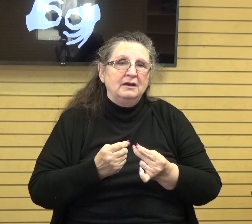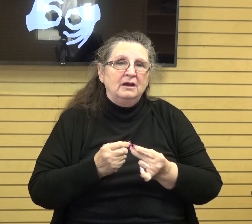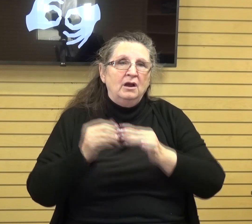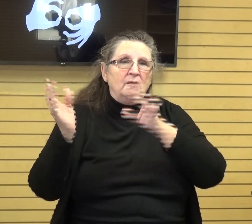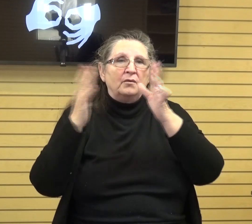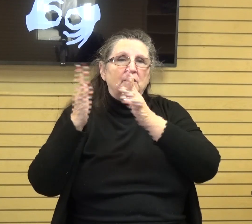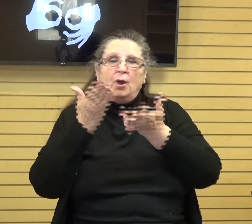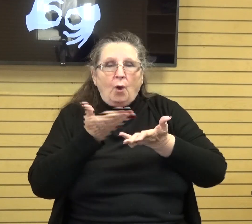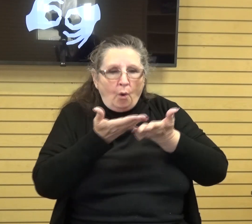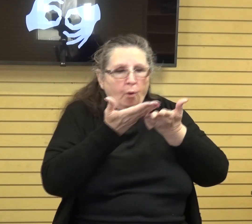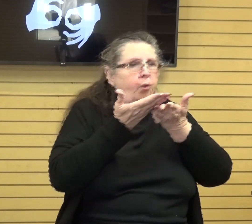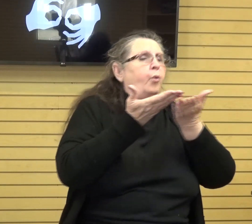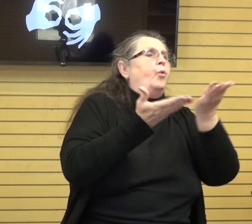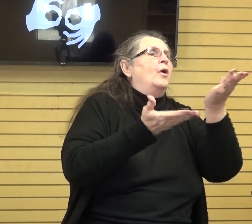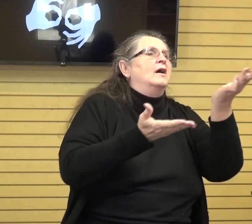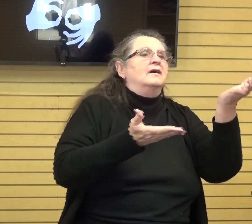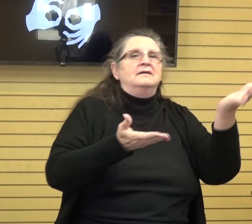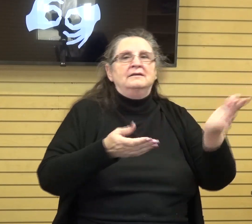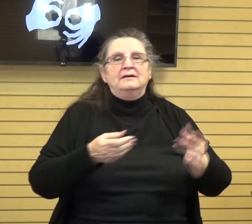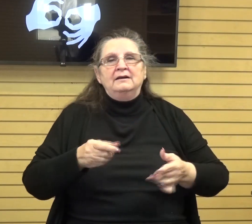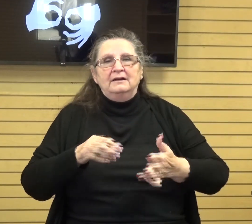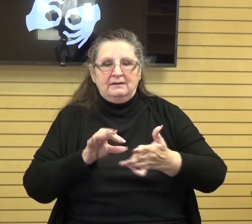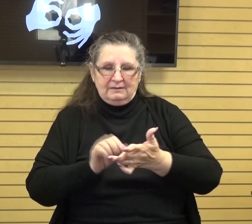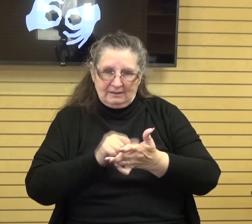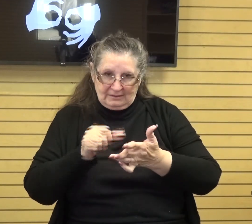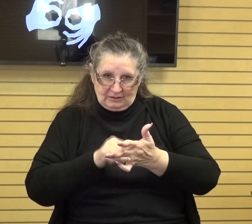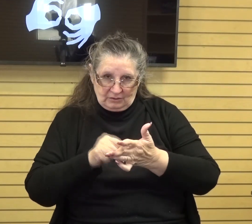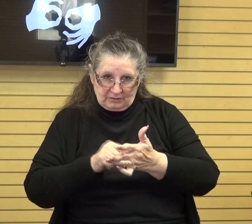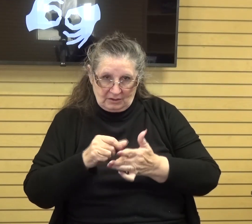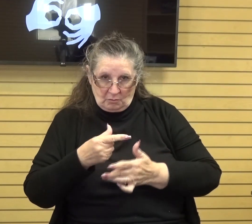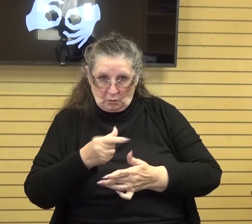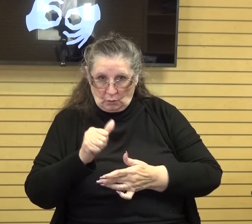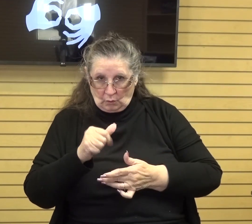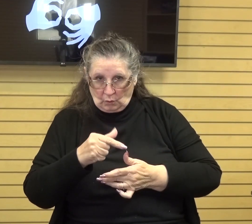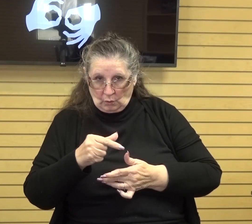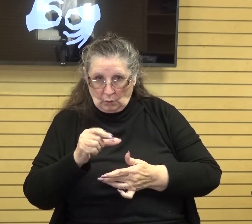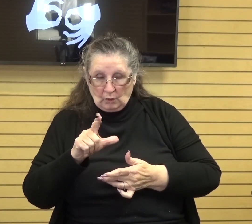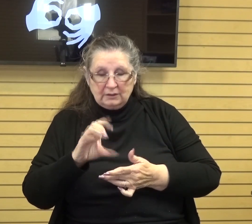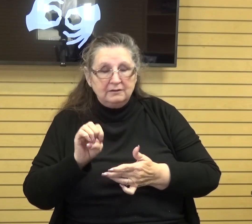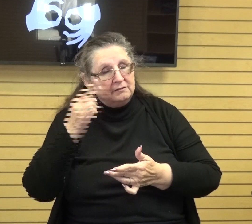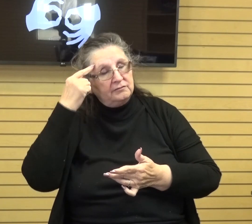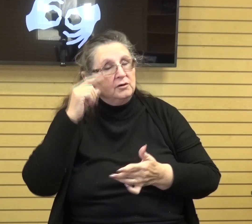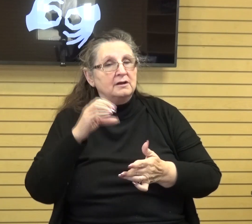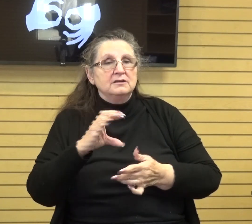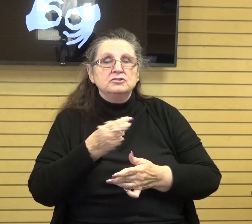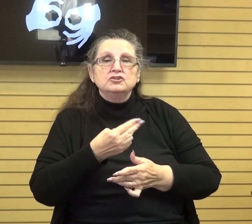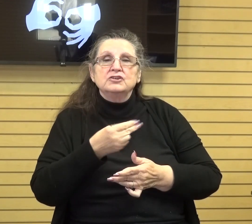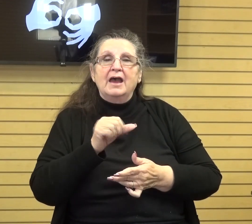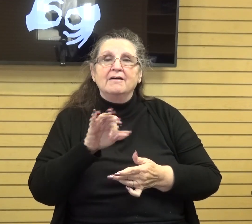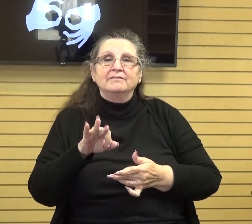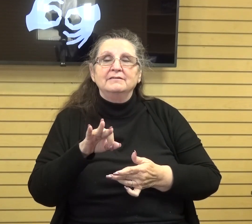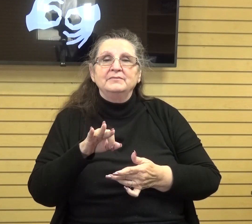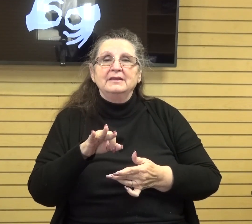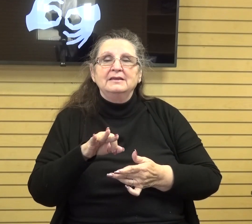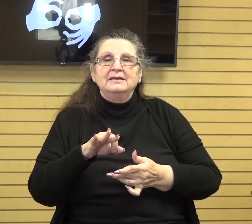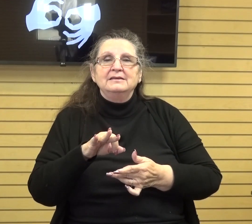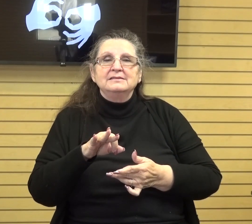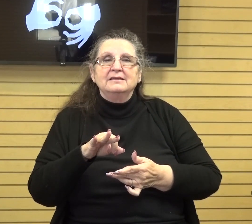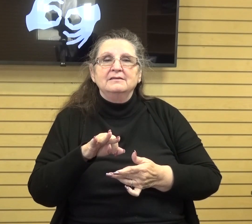away so i looked up chaff on google the chaff google says chaff's a husk of